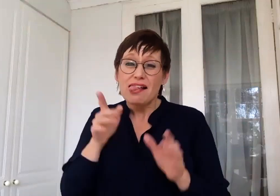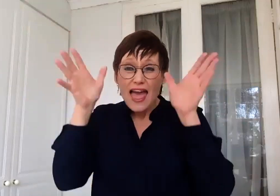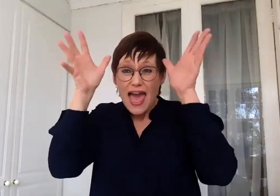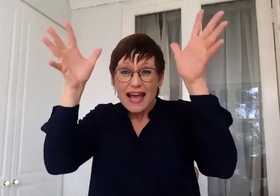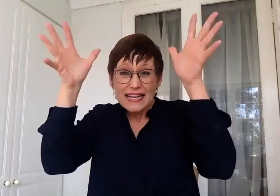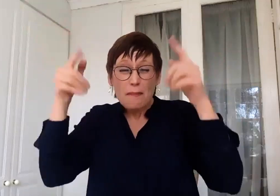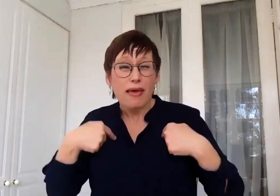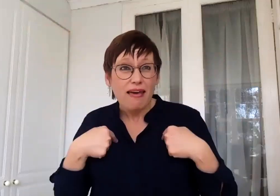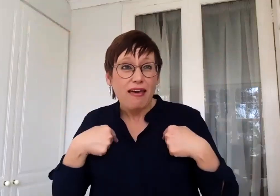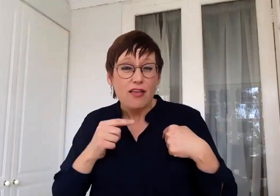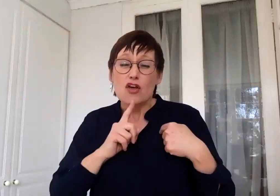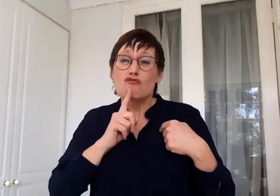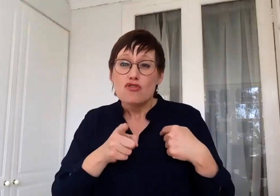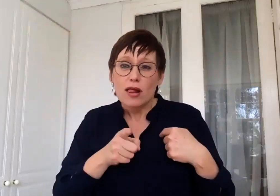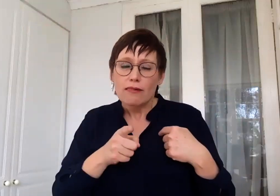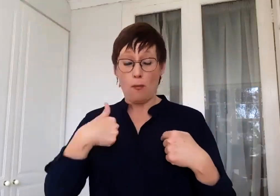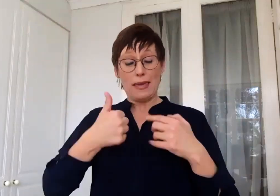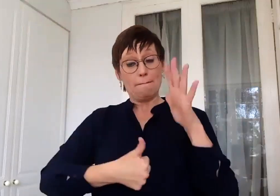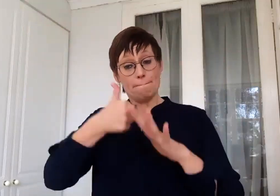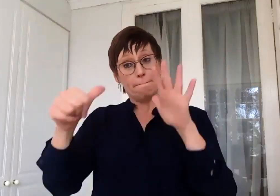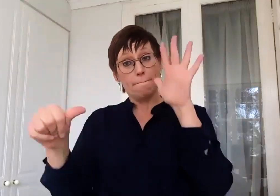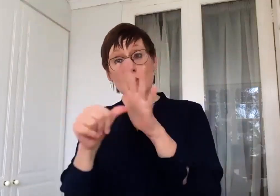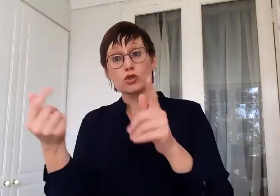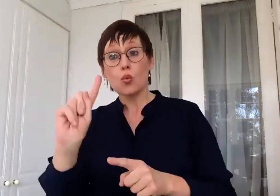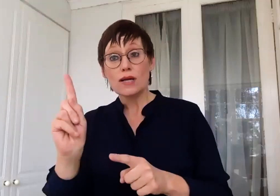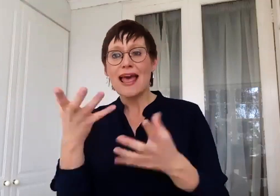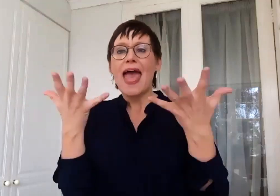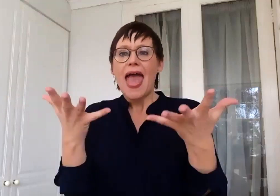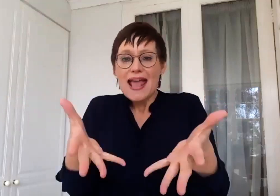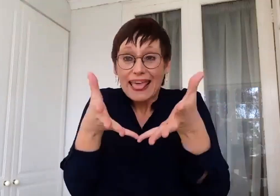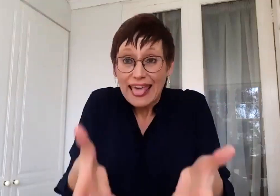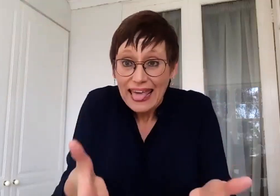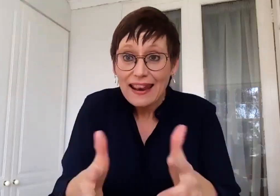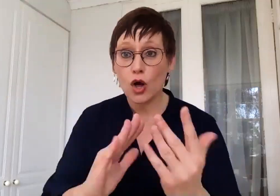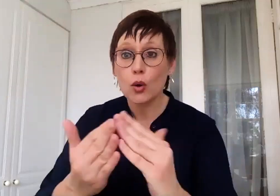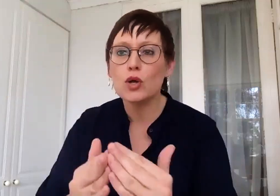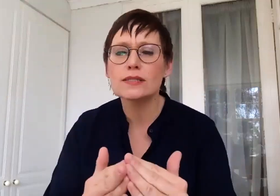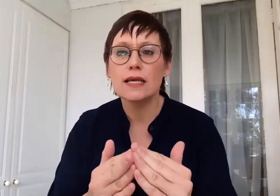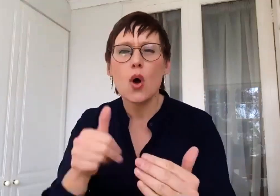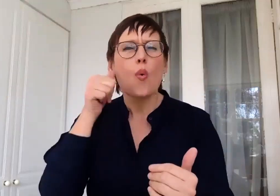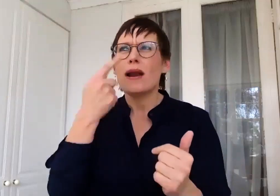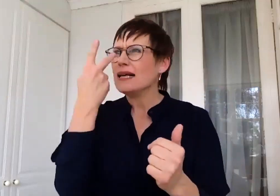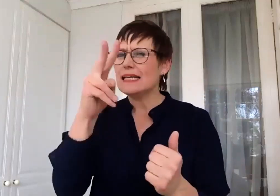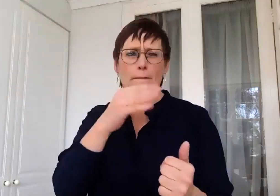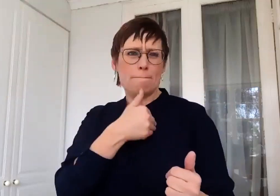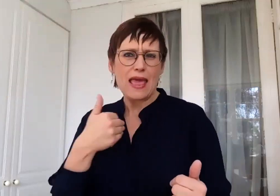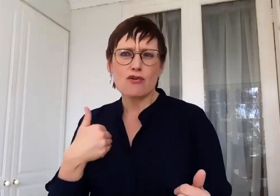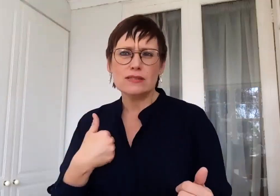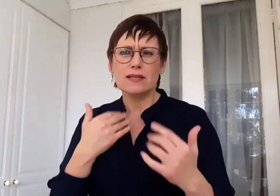starts hands dirty in the field. When I see a grieving parent grieving the loss of this child